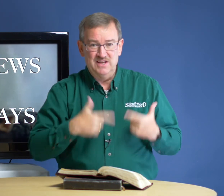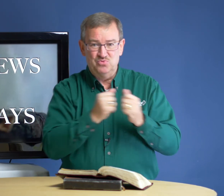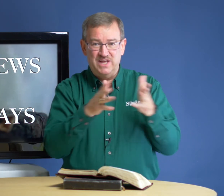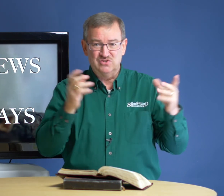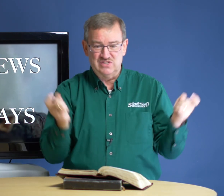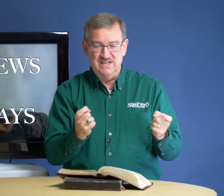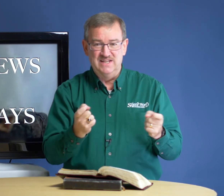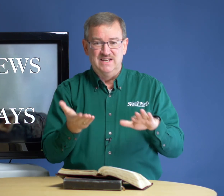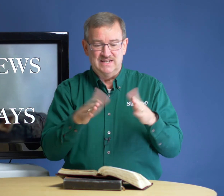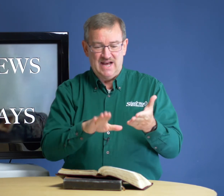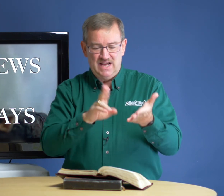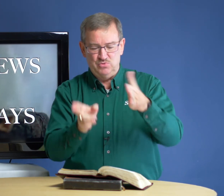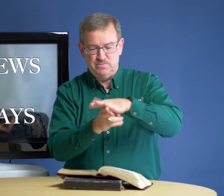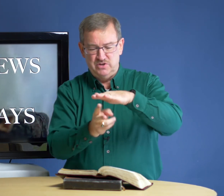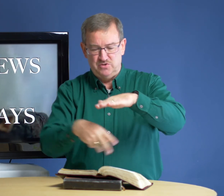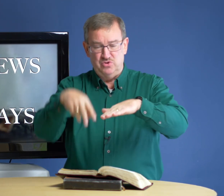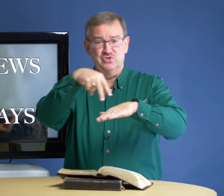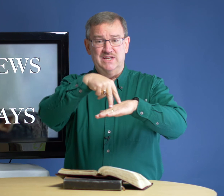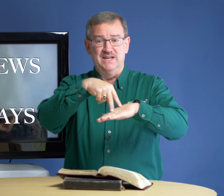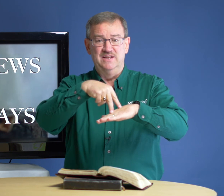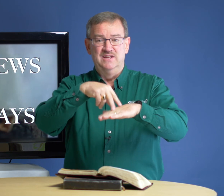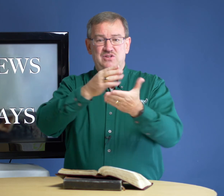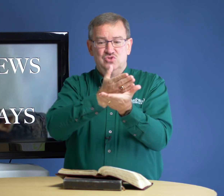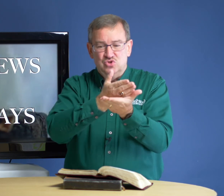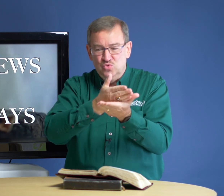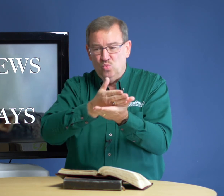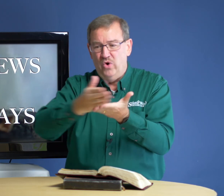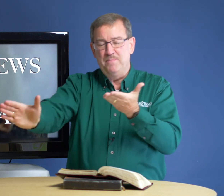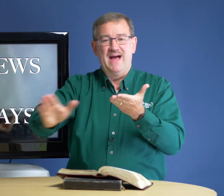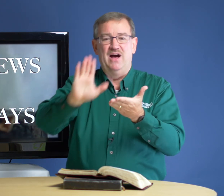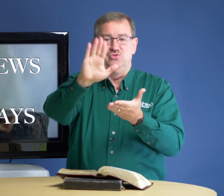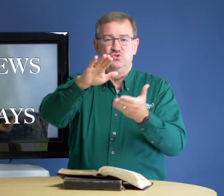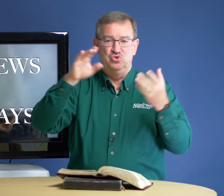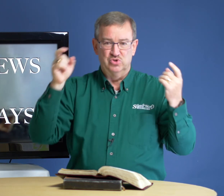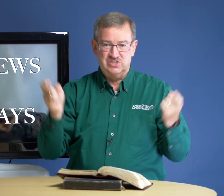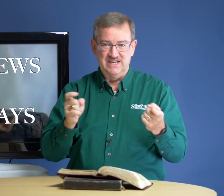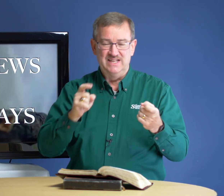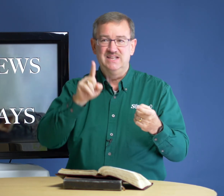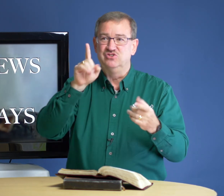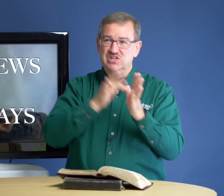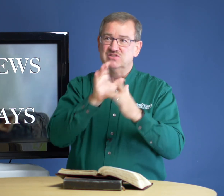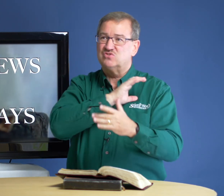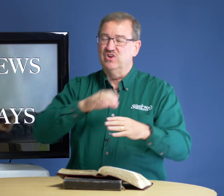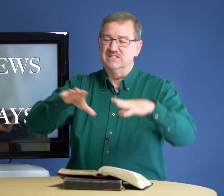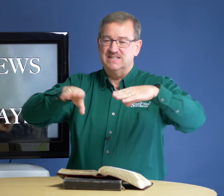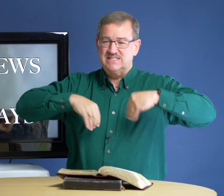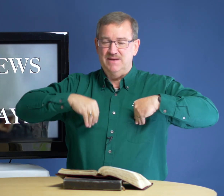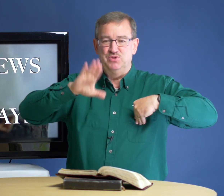lived without sin, died, was buried, and rose again to wipe out your sin. Jesus Christ accepted